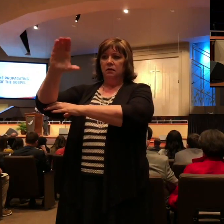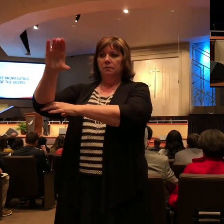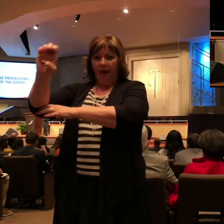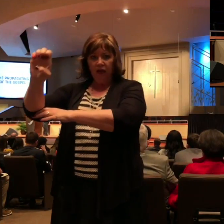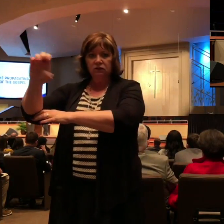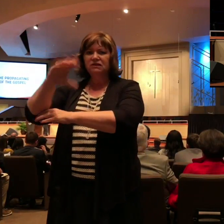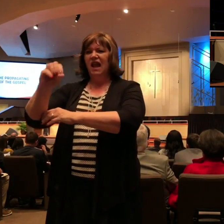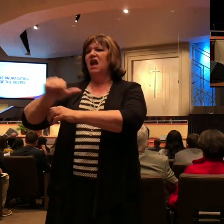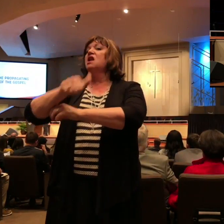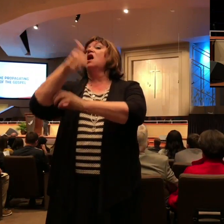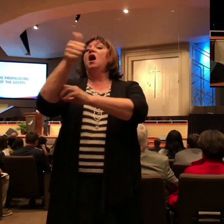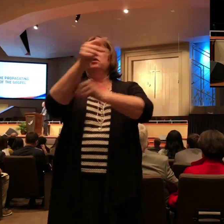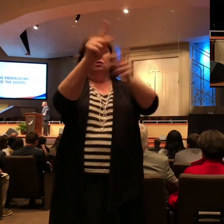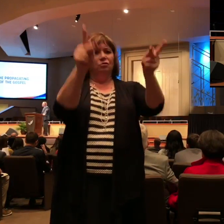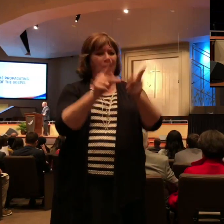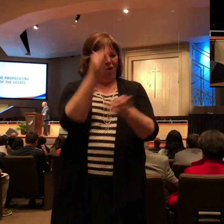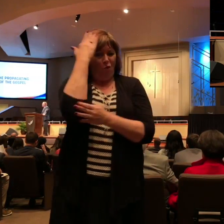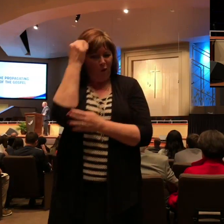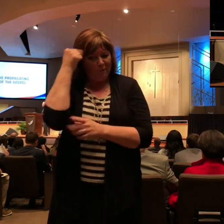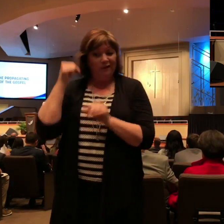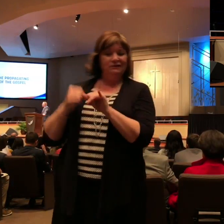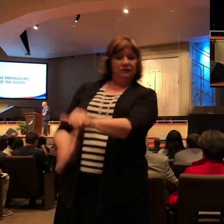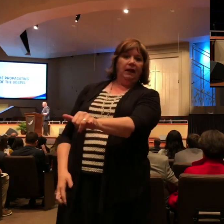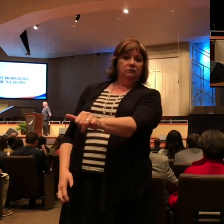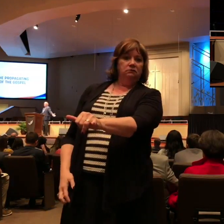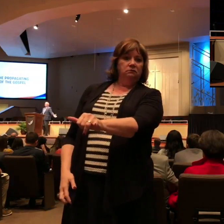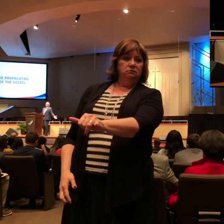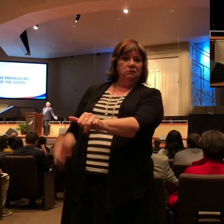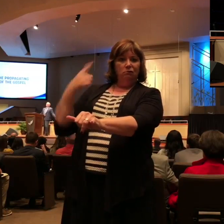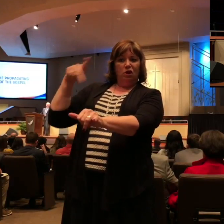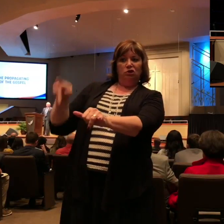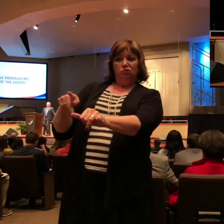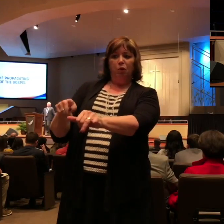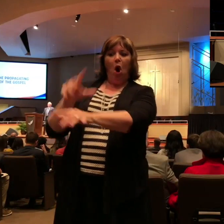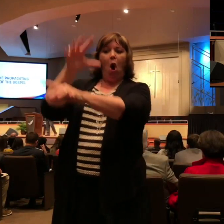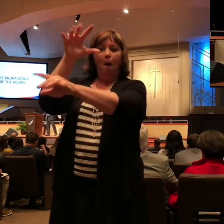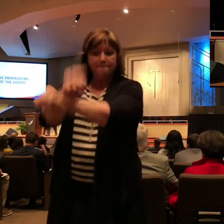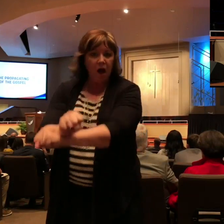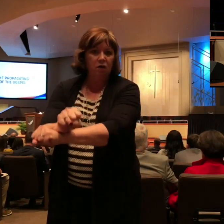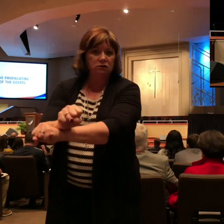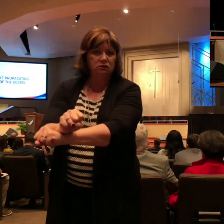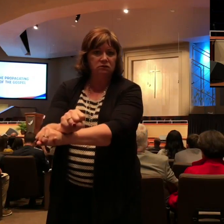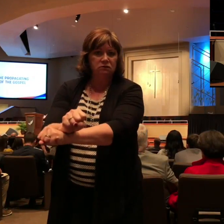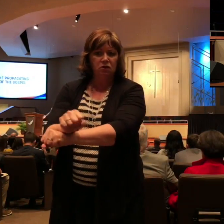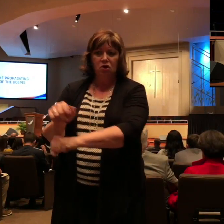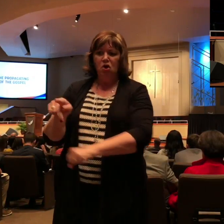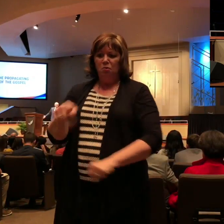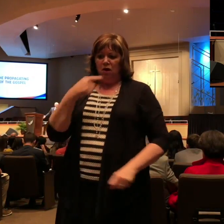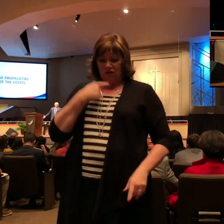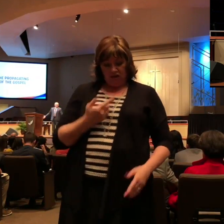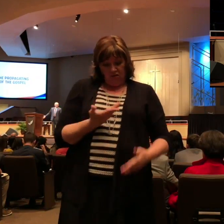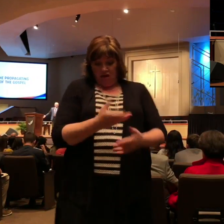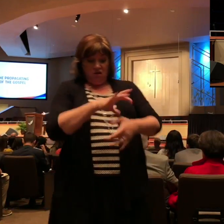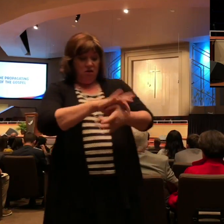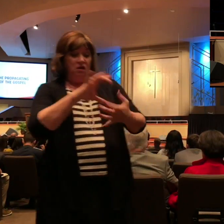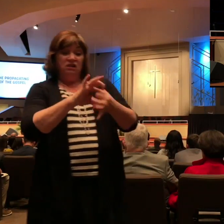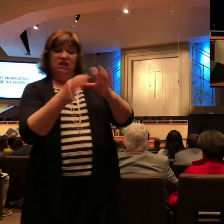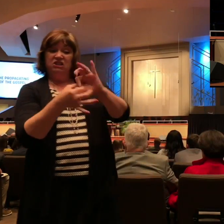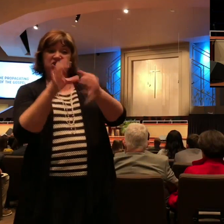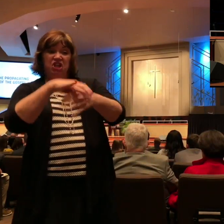Because of the bonds of Christ. Paul said, these chains that I'm wearing, this is part of God's will for my life. This fits